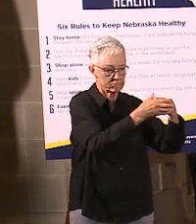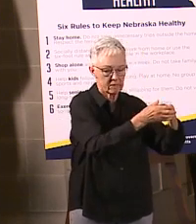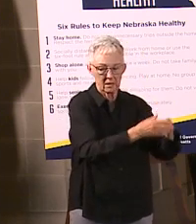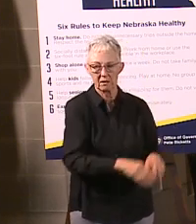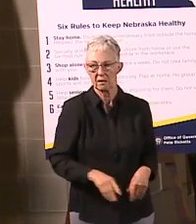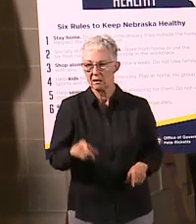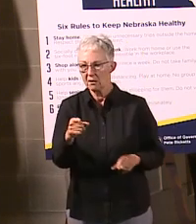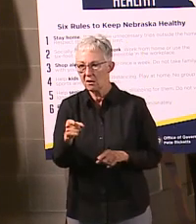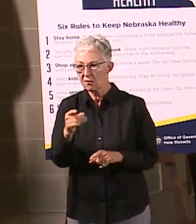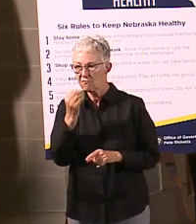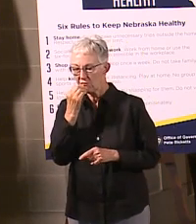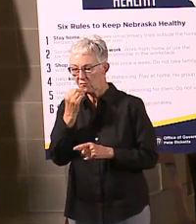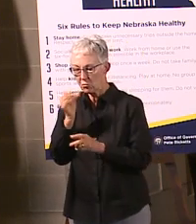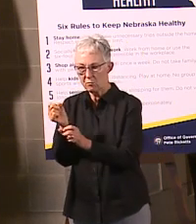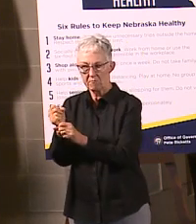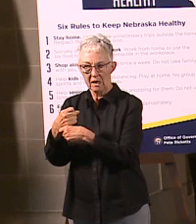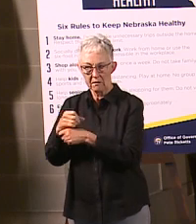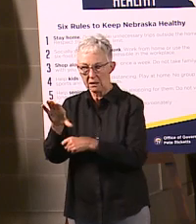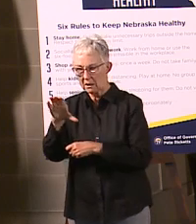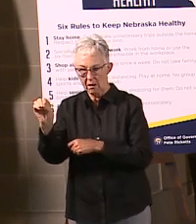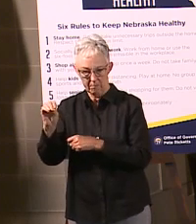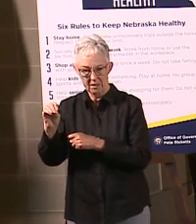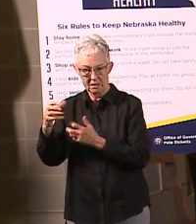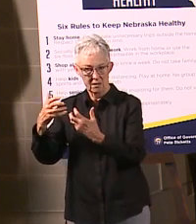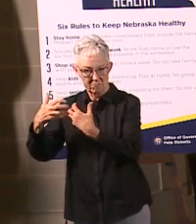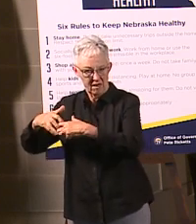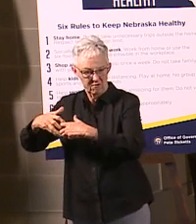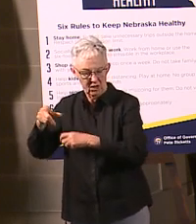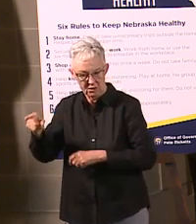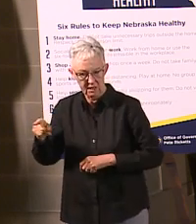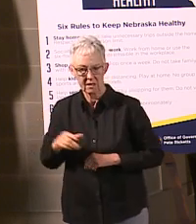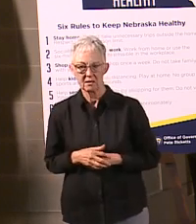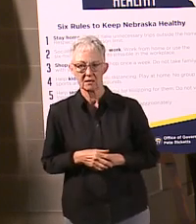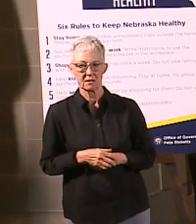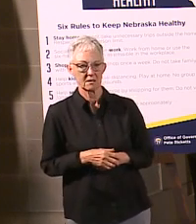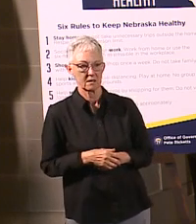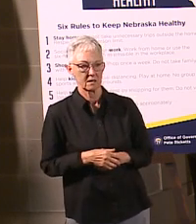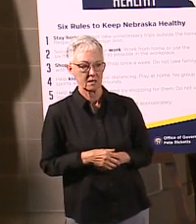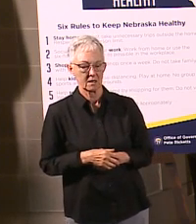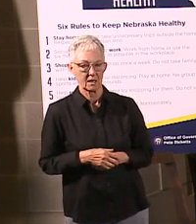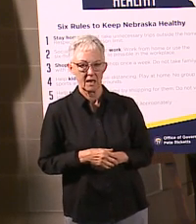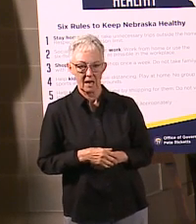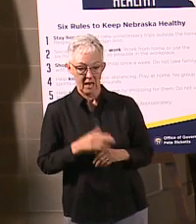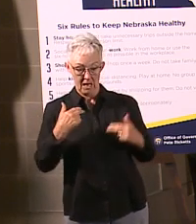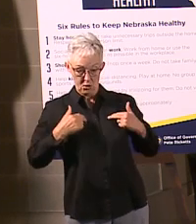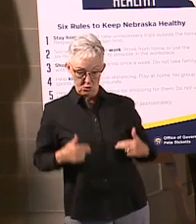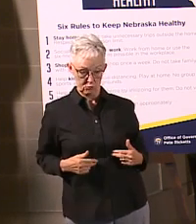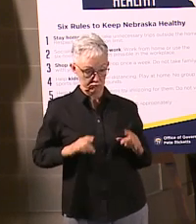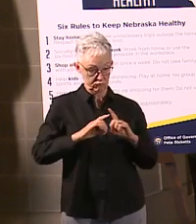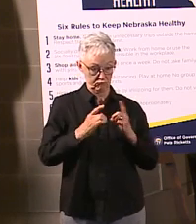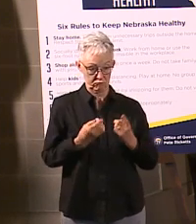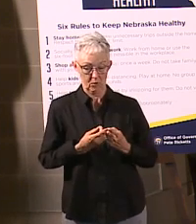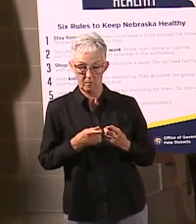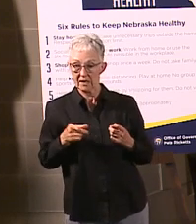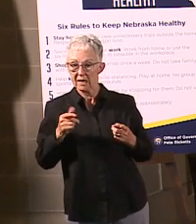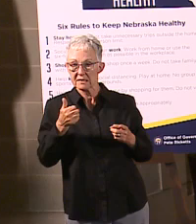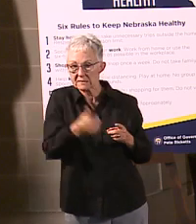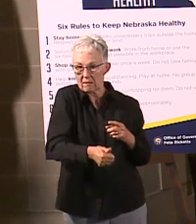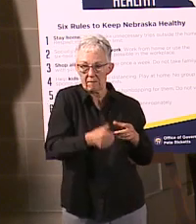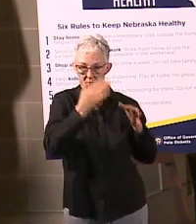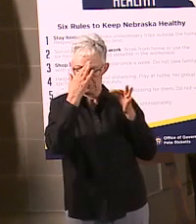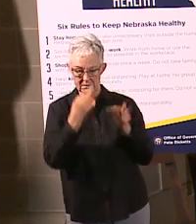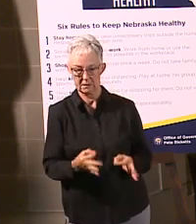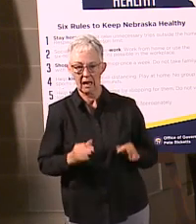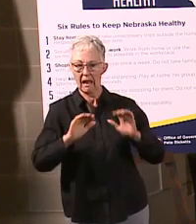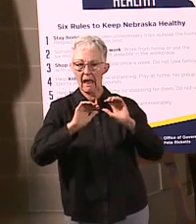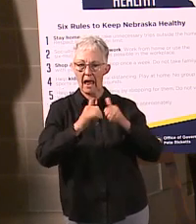Local health departments have the option to decide how they're going to present that data. But what we recommend, because we've got a question about this,